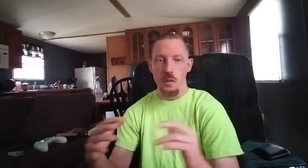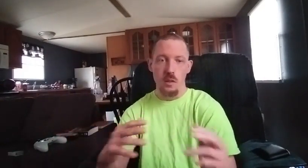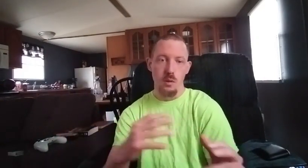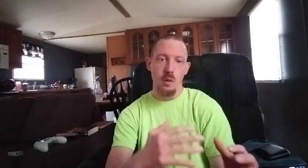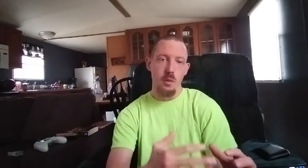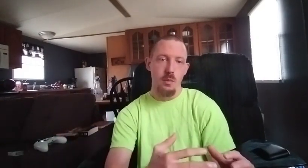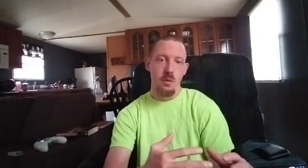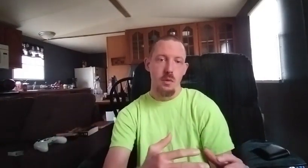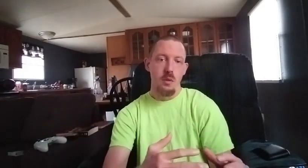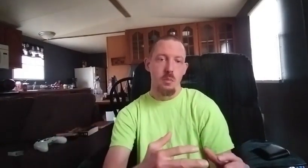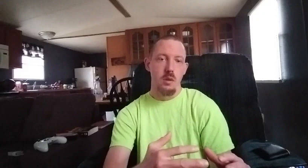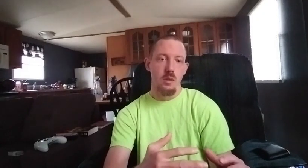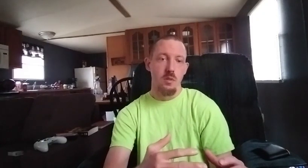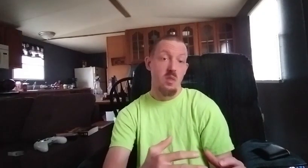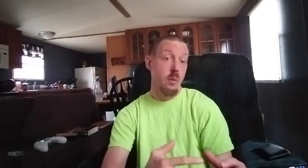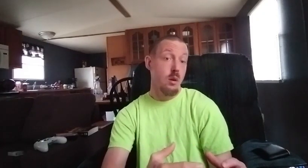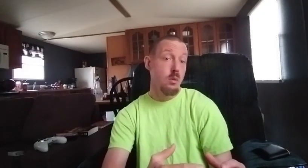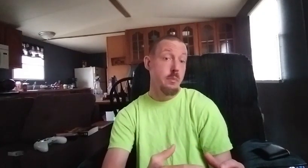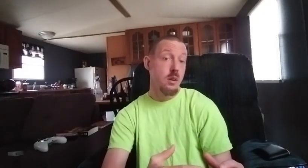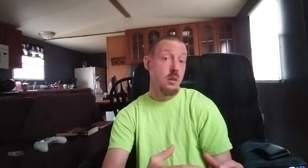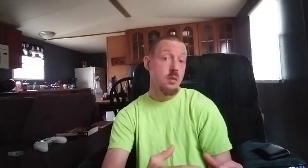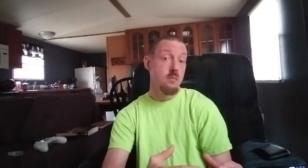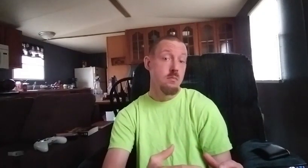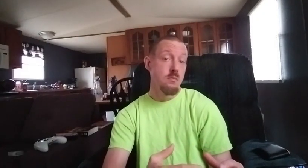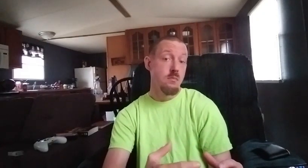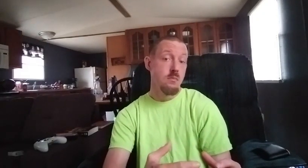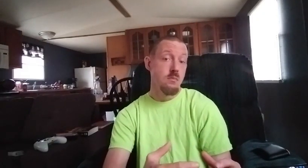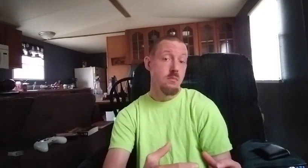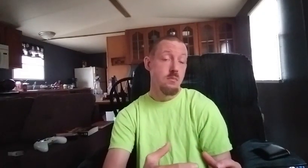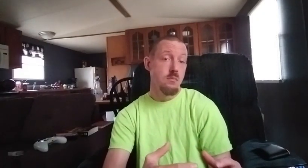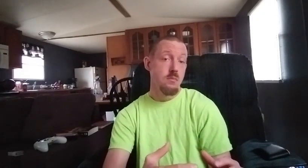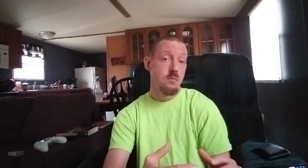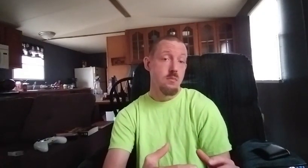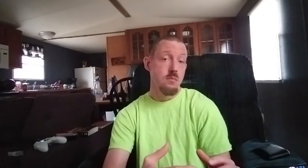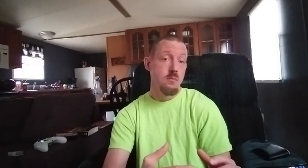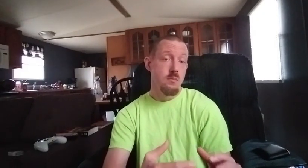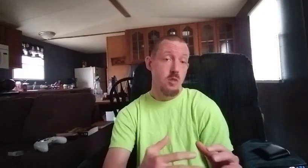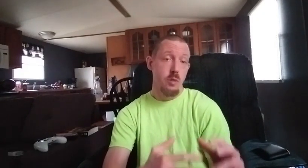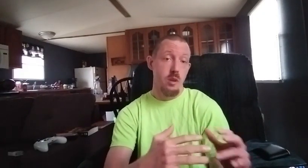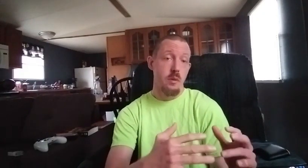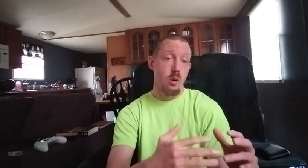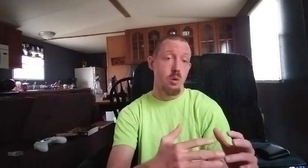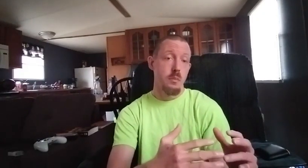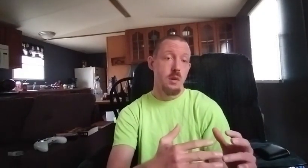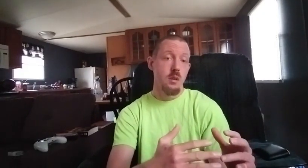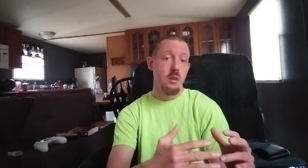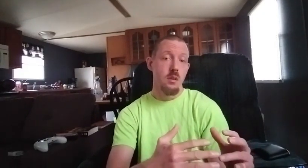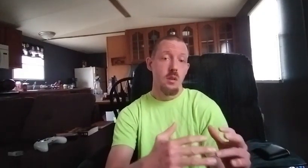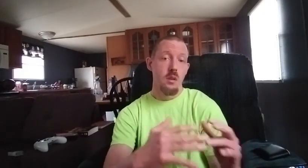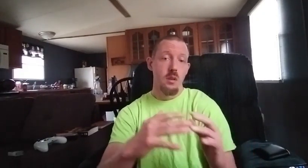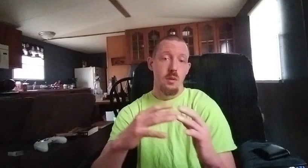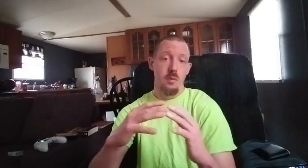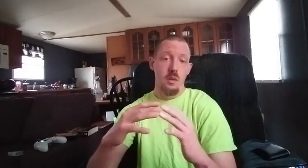you do because if you have a goal in mind if you have a goal in mind then